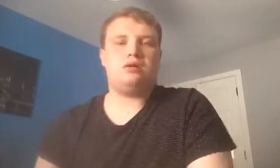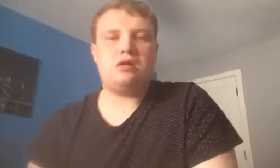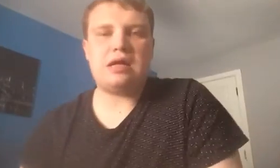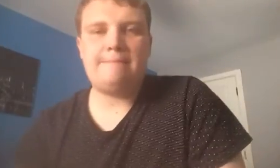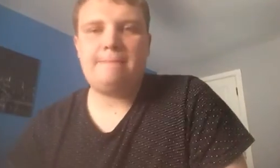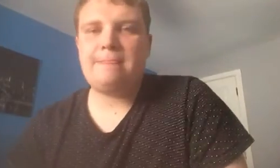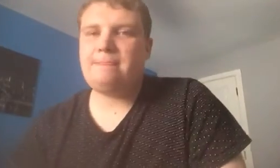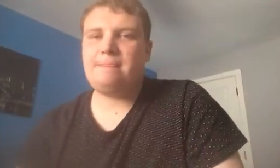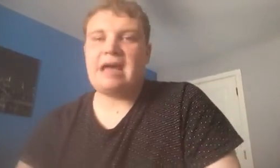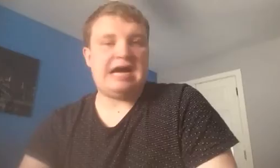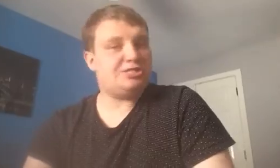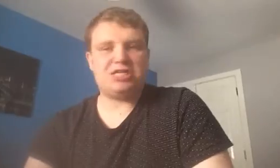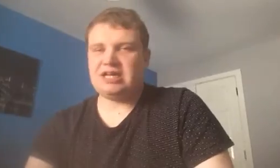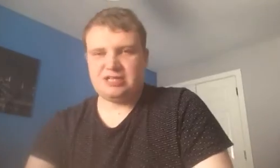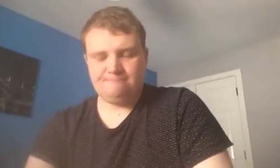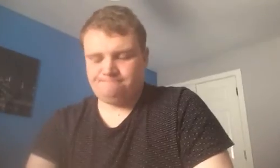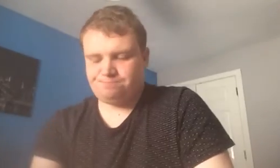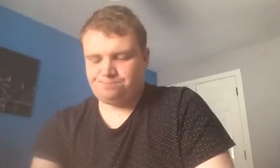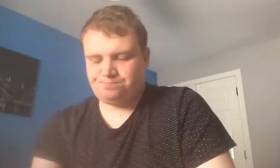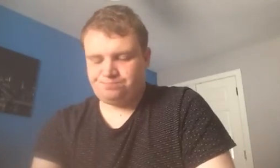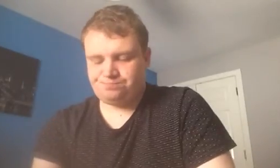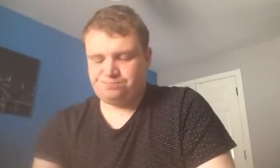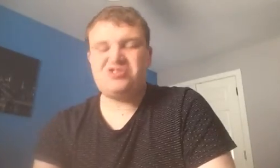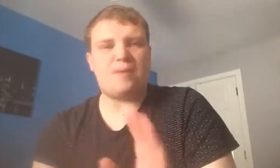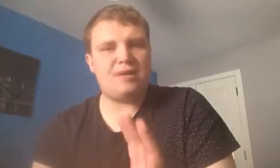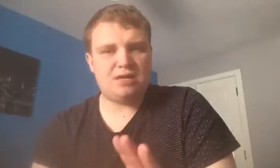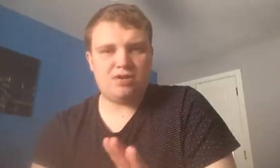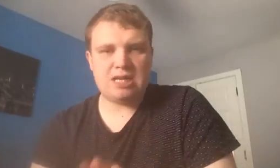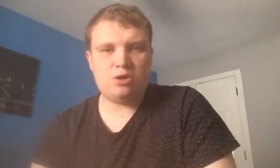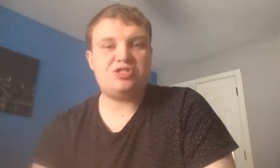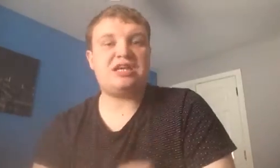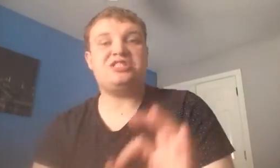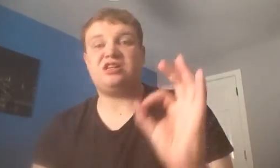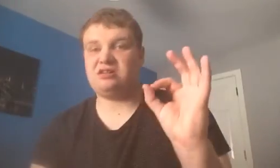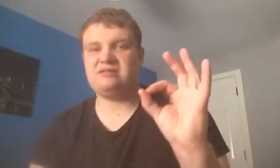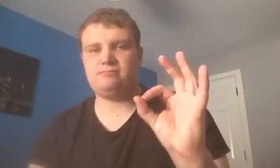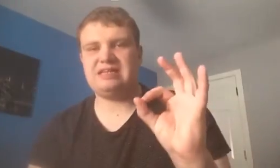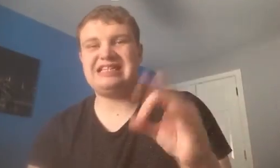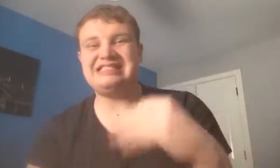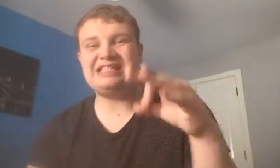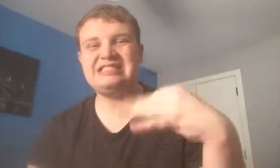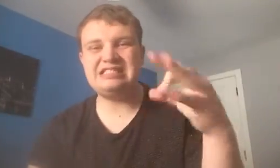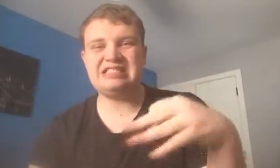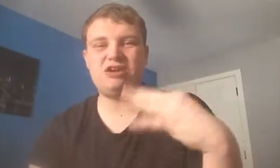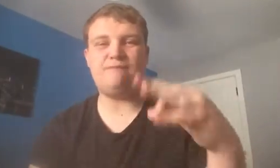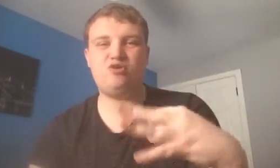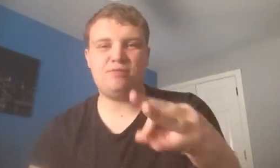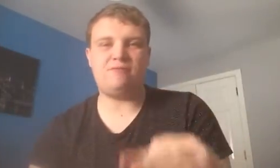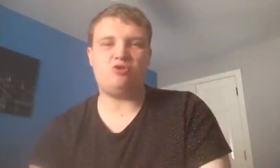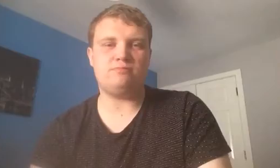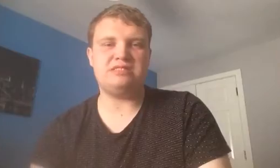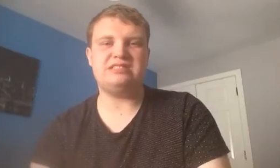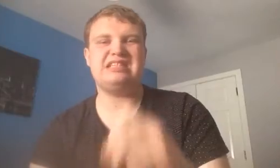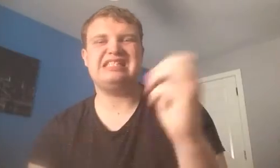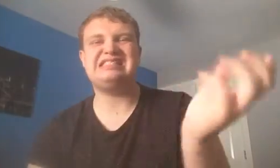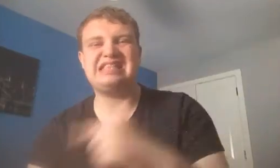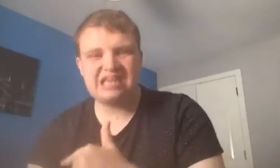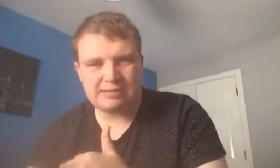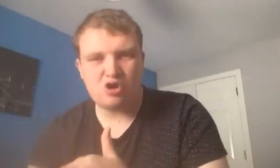Favouritism. I said, the minute Morelos gets a consistency of poor performances, take him